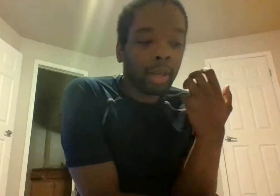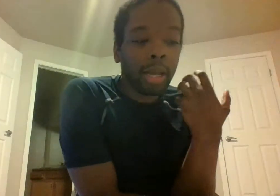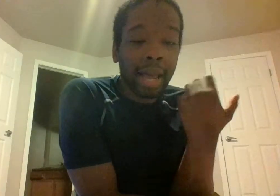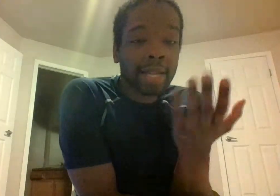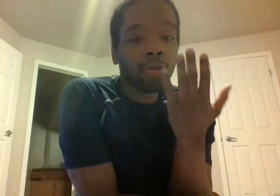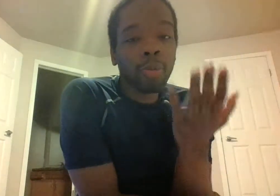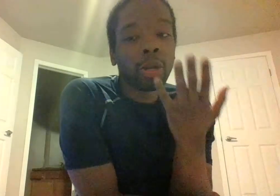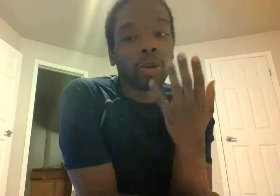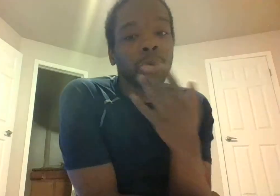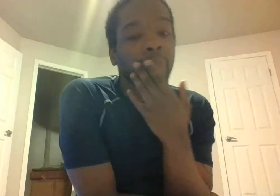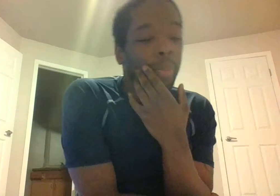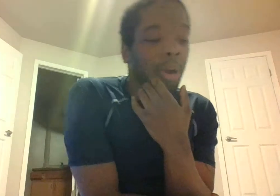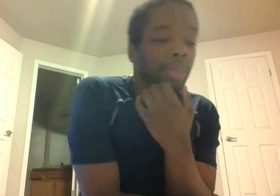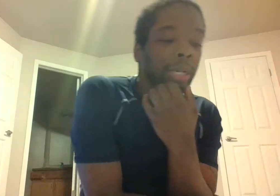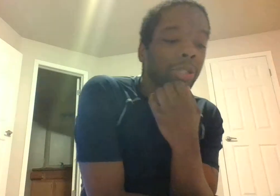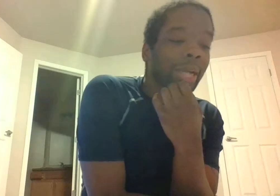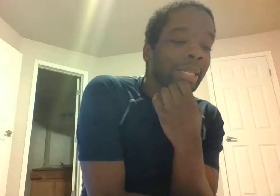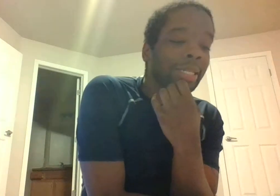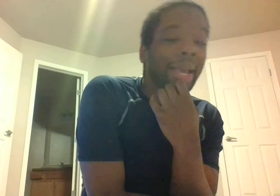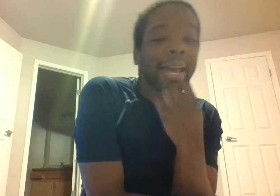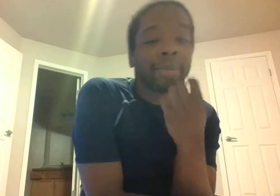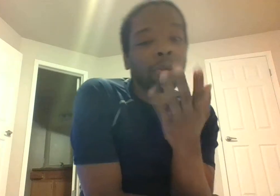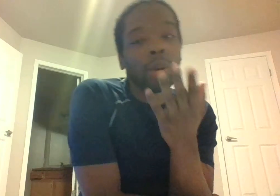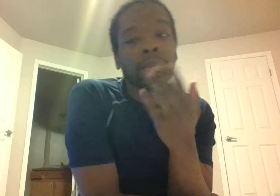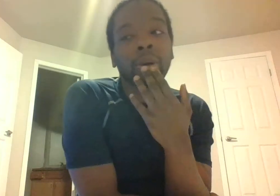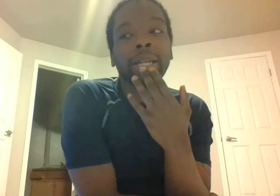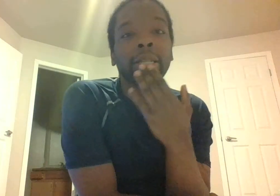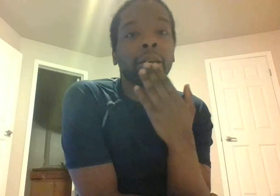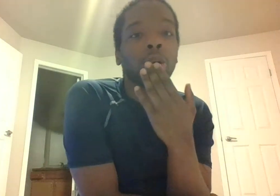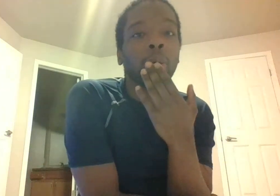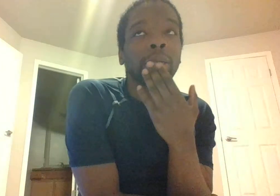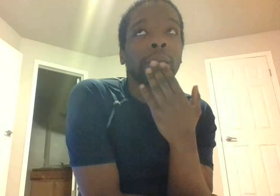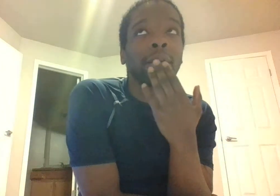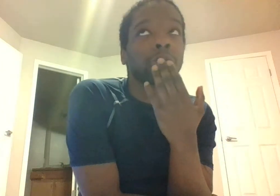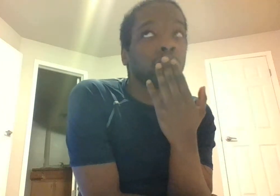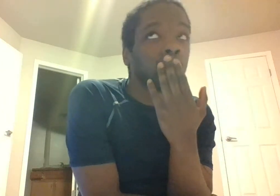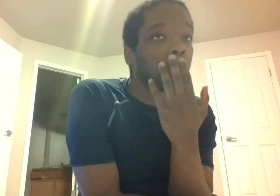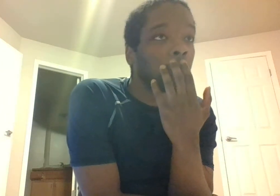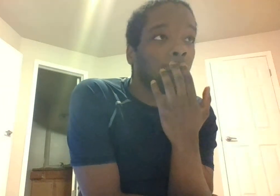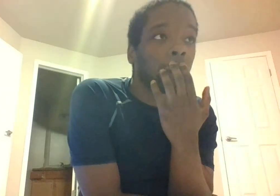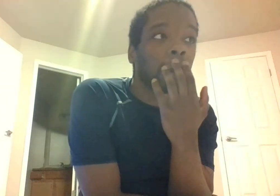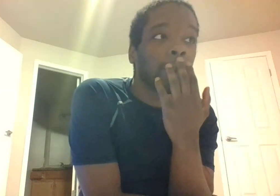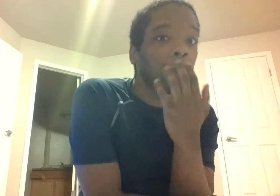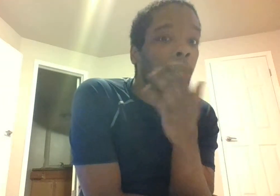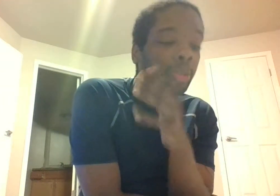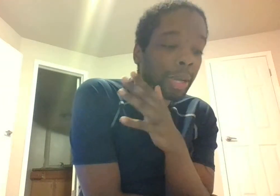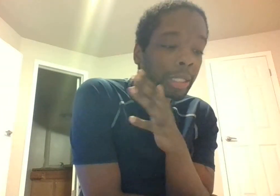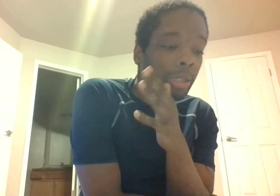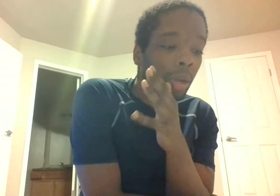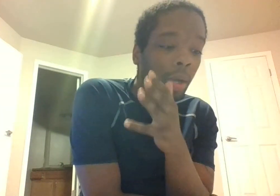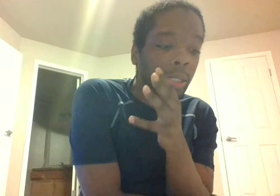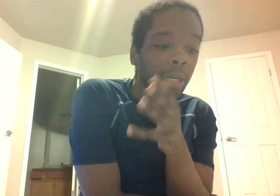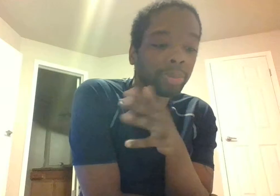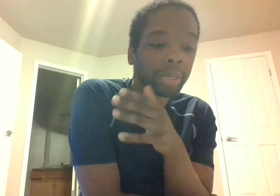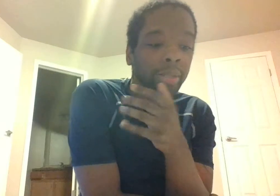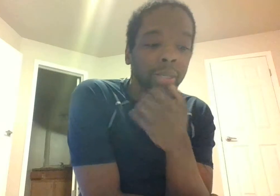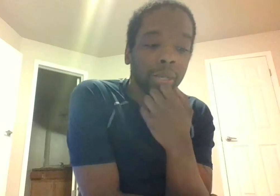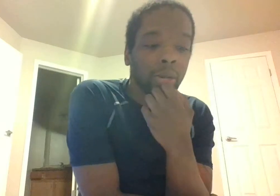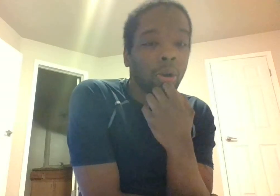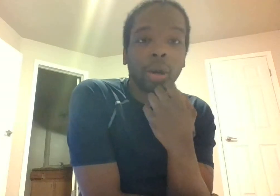and it will be lagoon made purpose to digest animal waste or industrial waste like a school or large business or large companies or